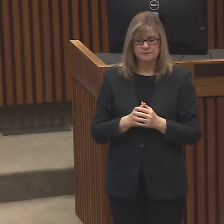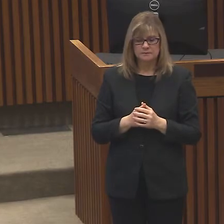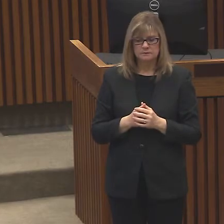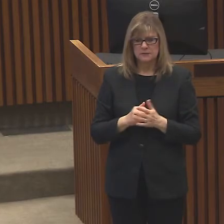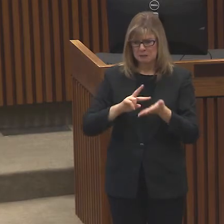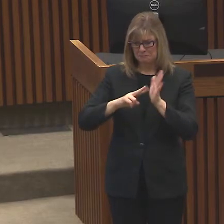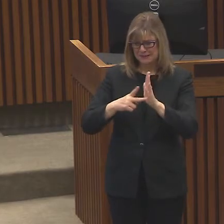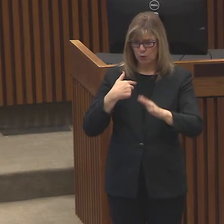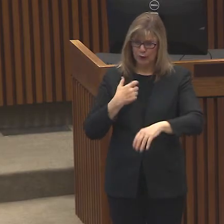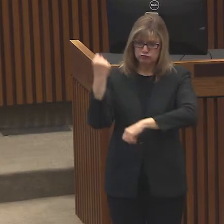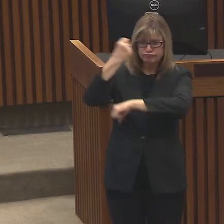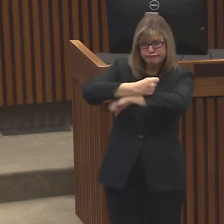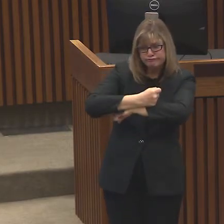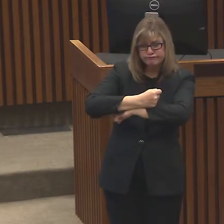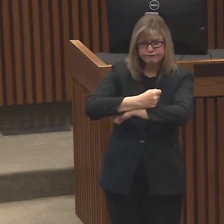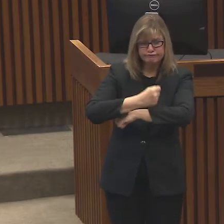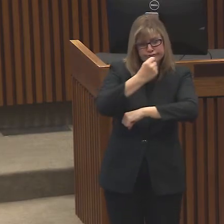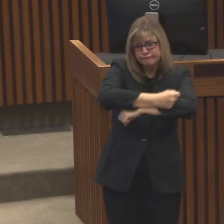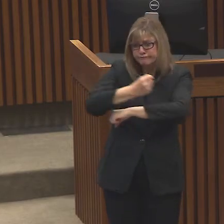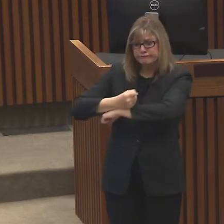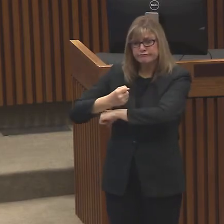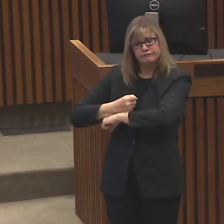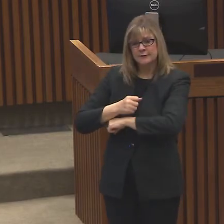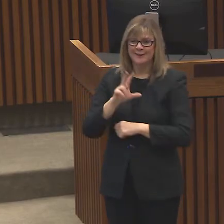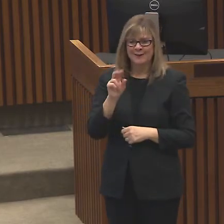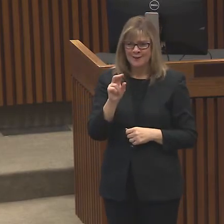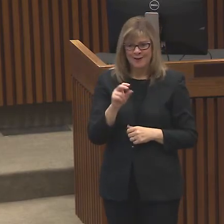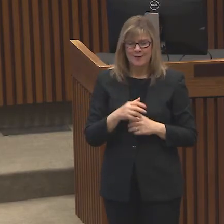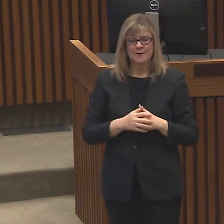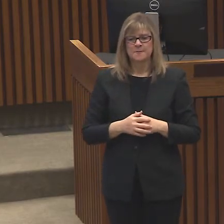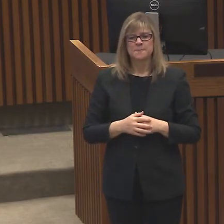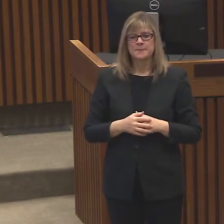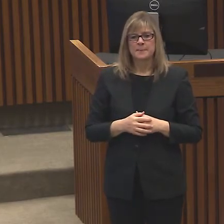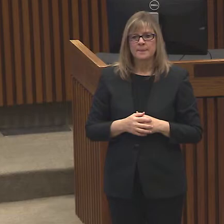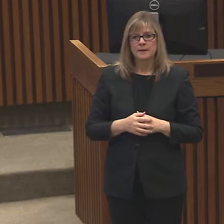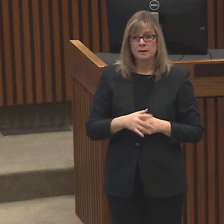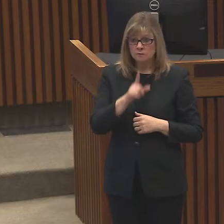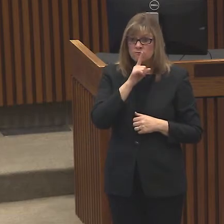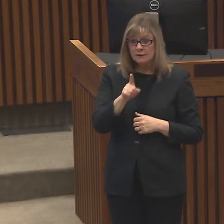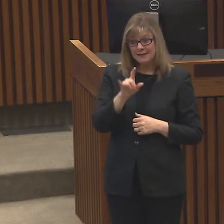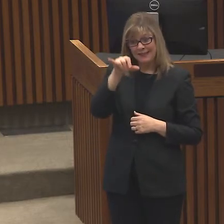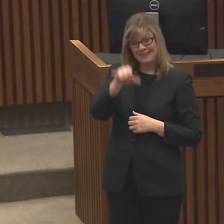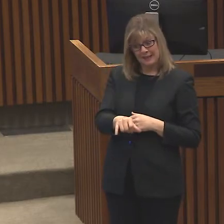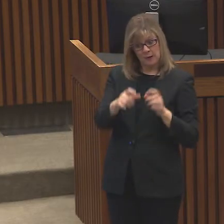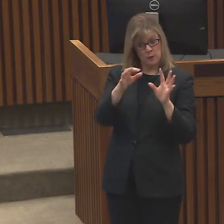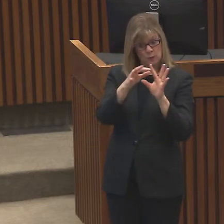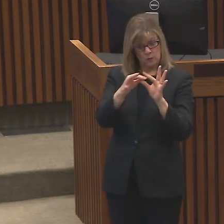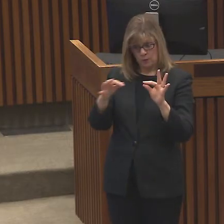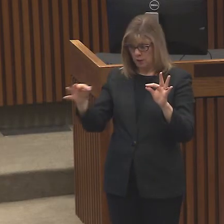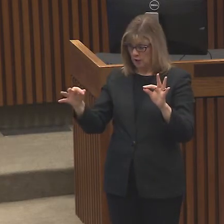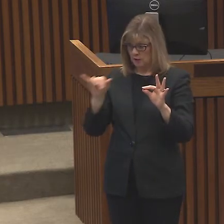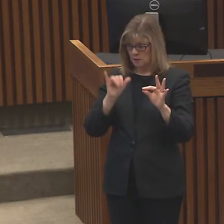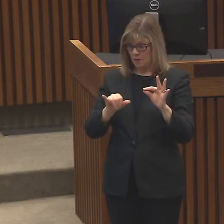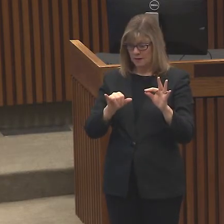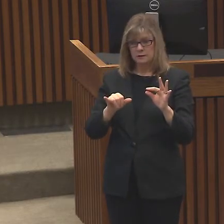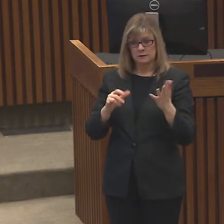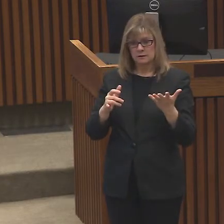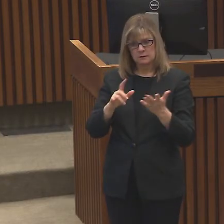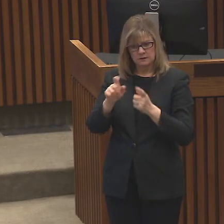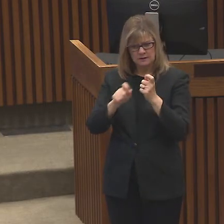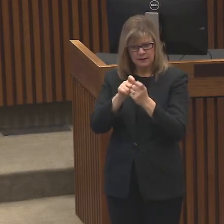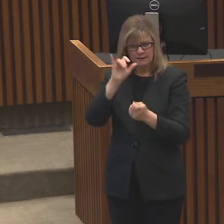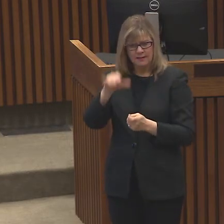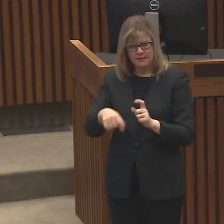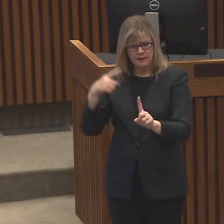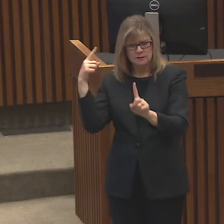down. That is not the case. Actually, it means exactly what it says, a smarter way for us